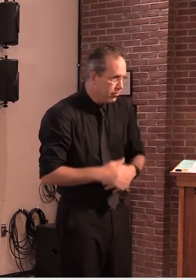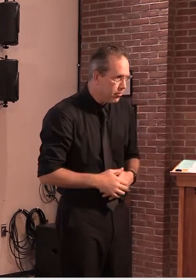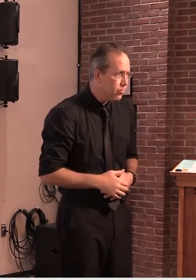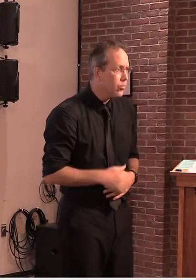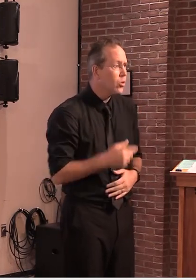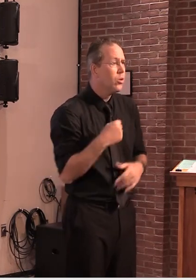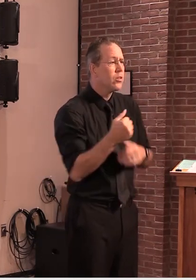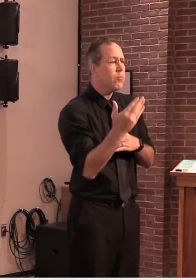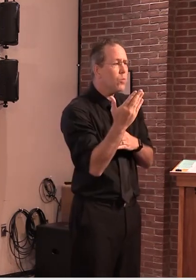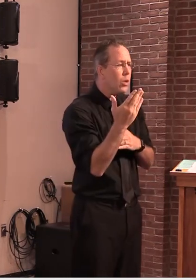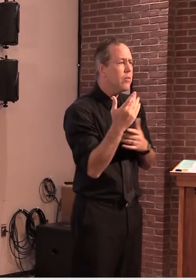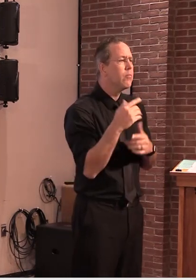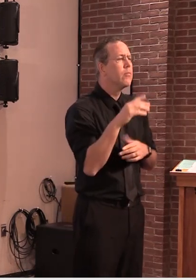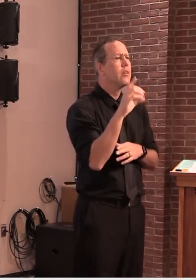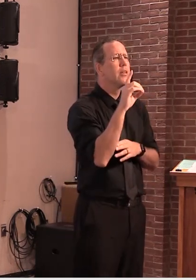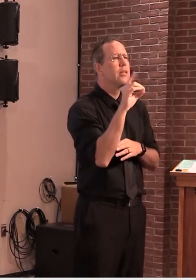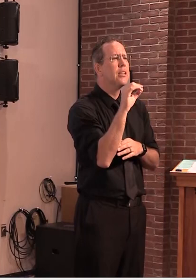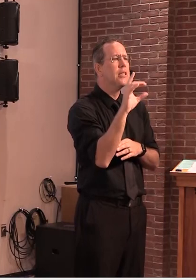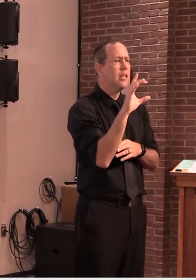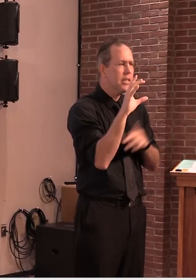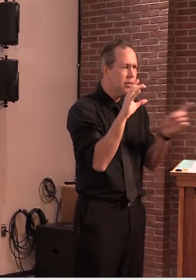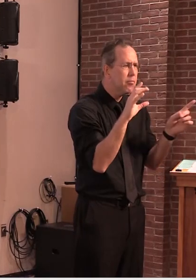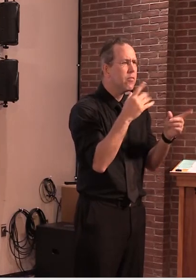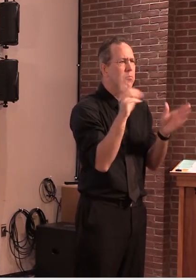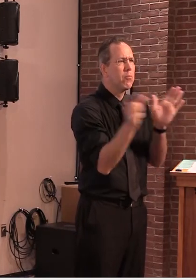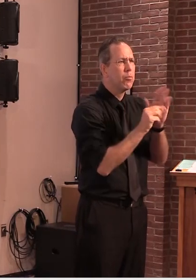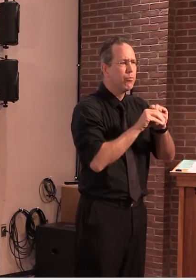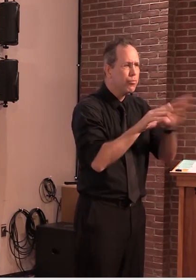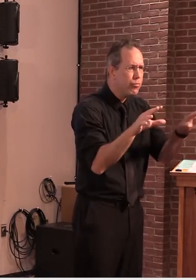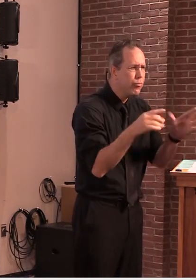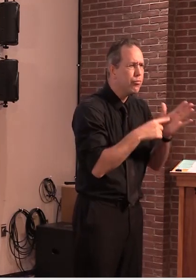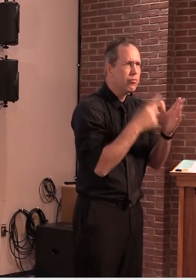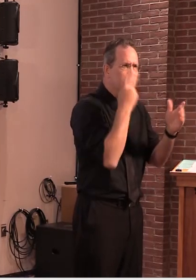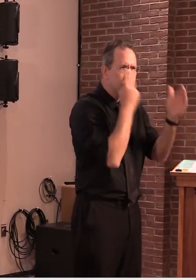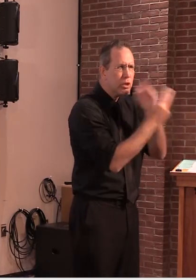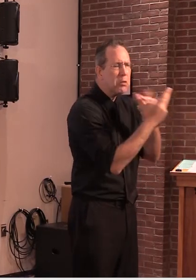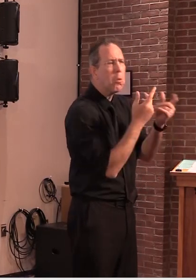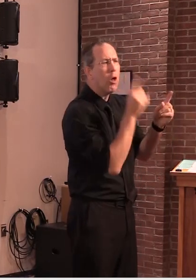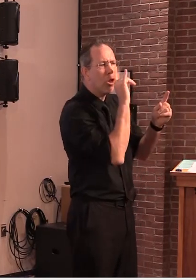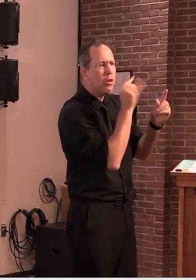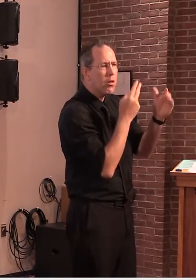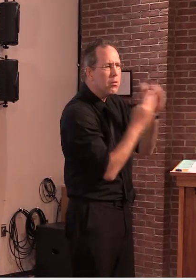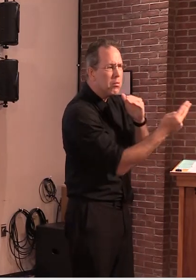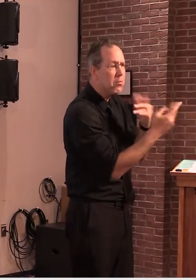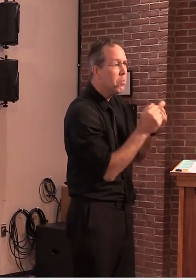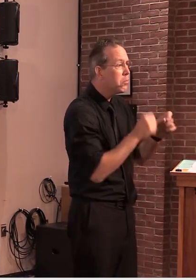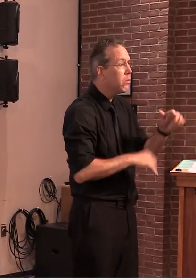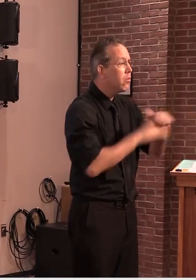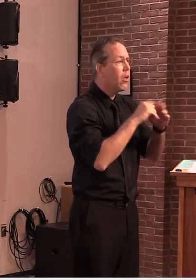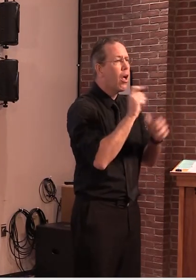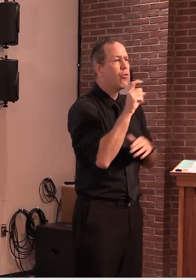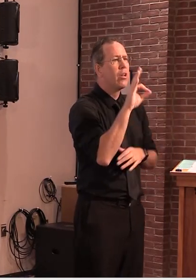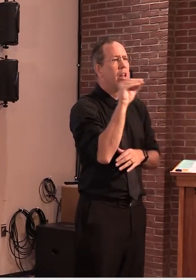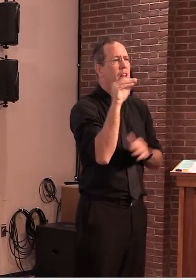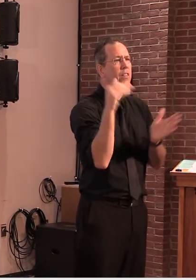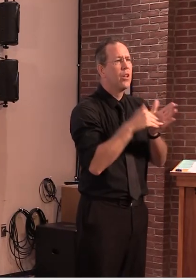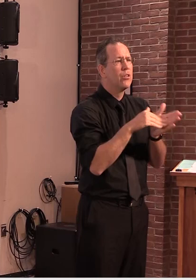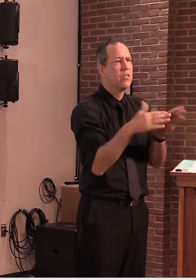projections, saying the coronavirus death toll could reach as high as 190,000 by the end of August.